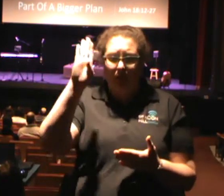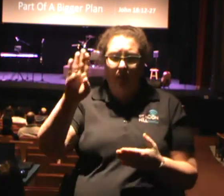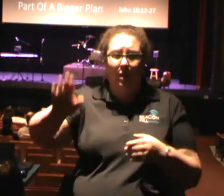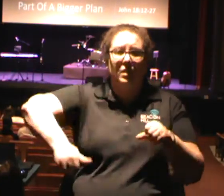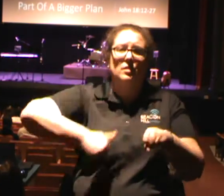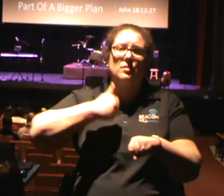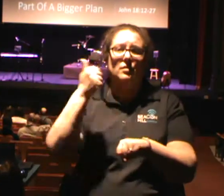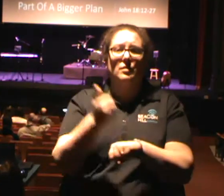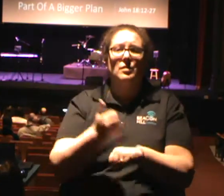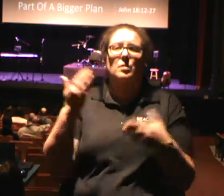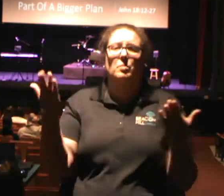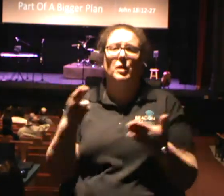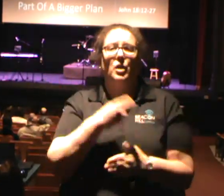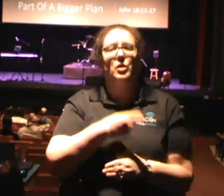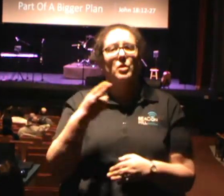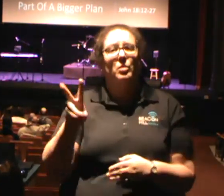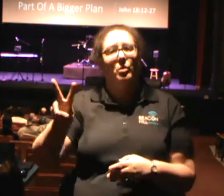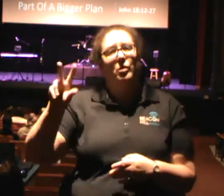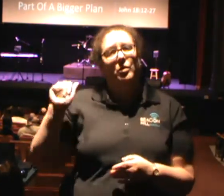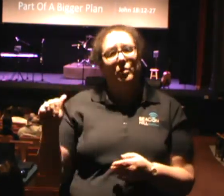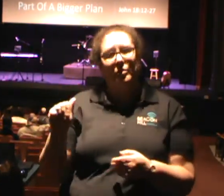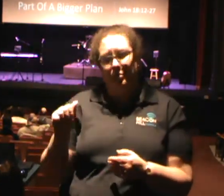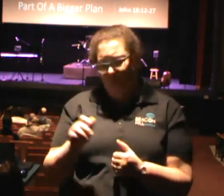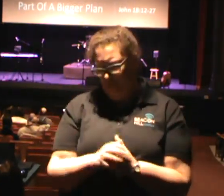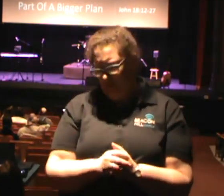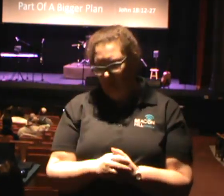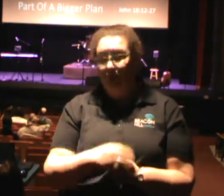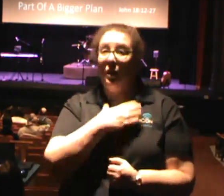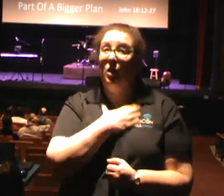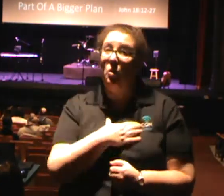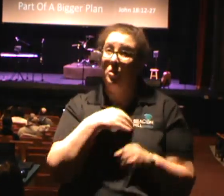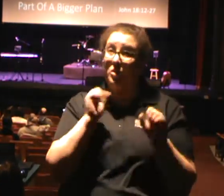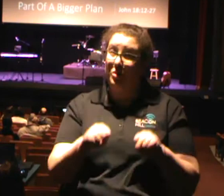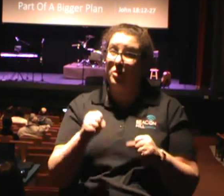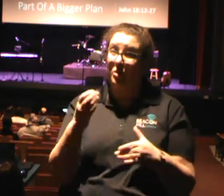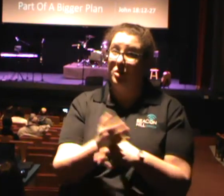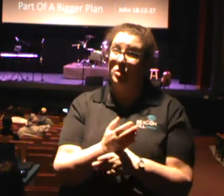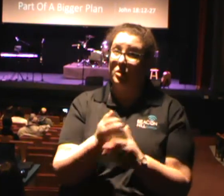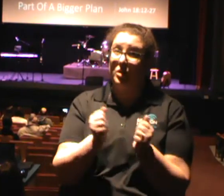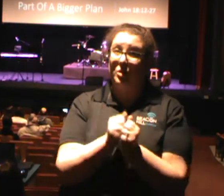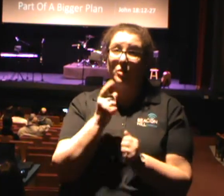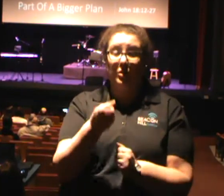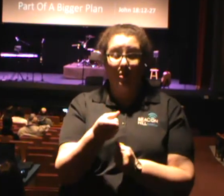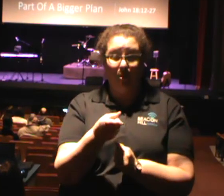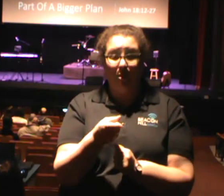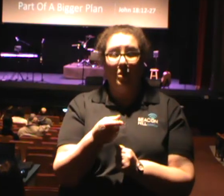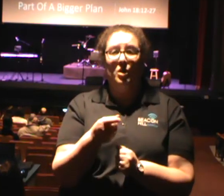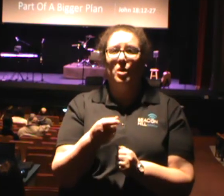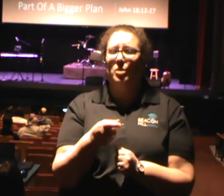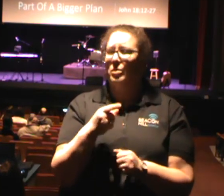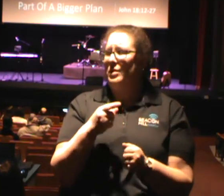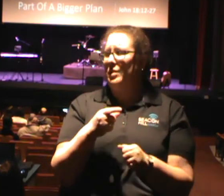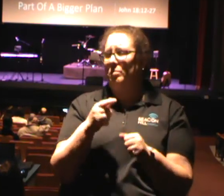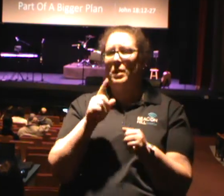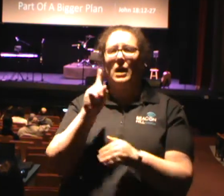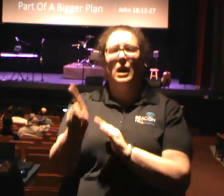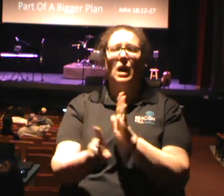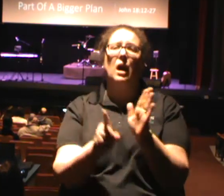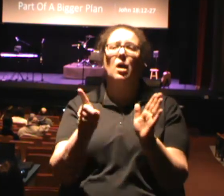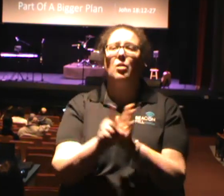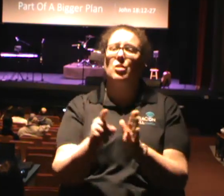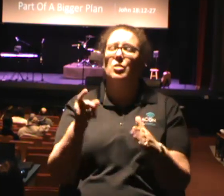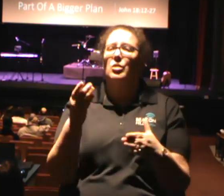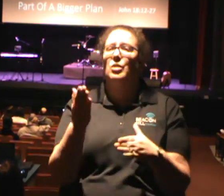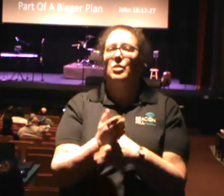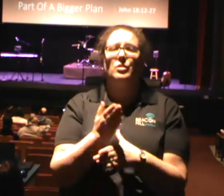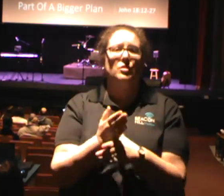us here in Hopewell, Virginia to be a part. I wish I could share with you. It would take me hours just to share with you what Jesus has done